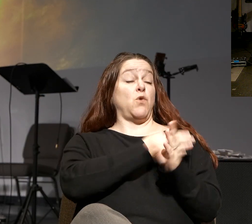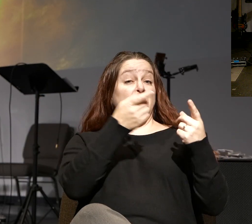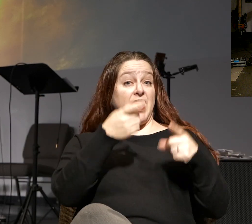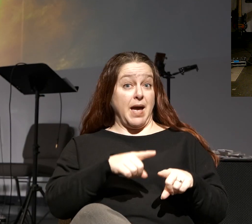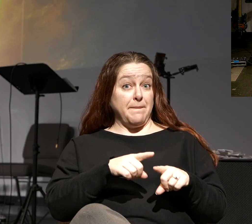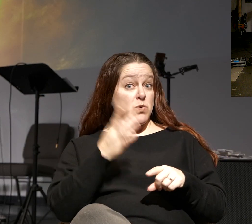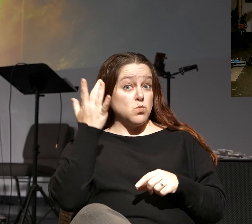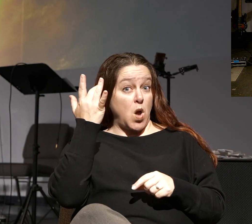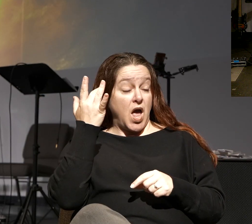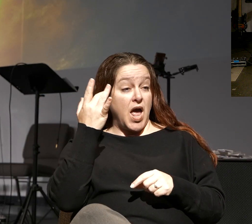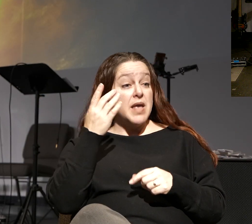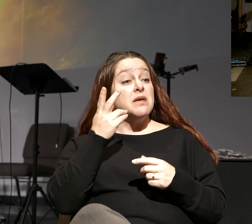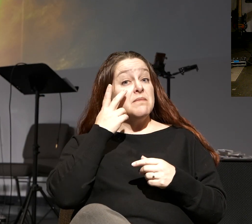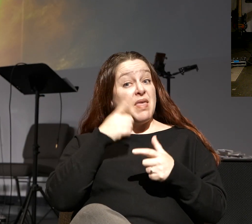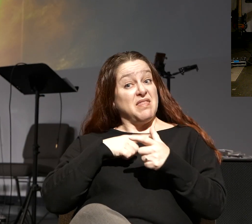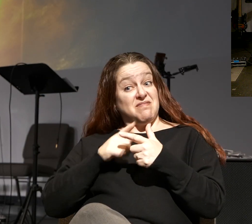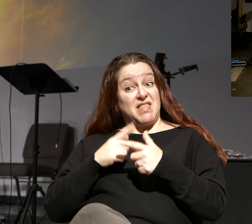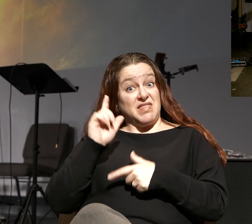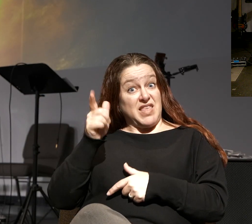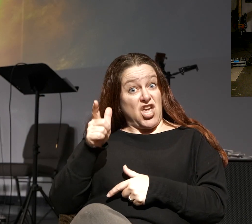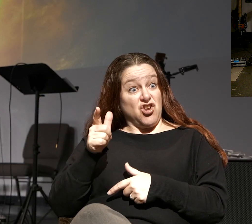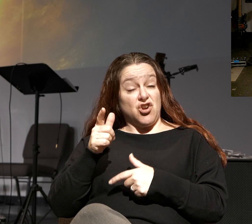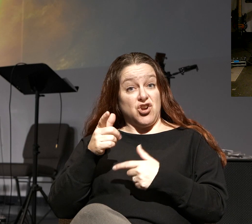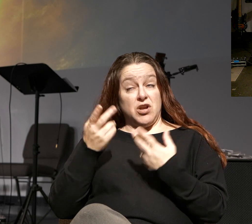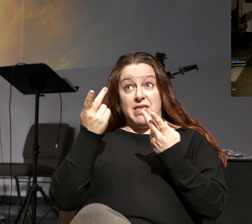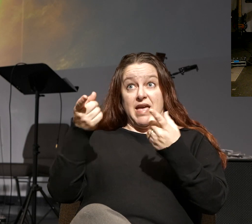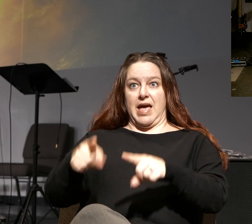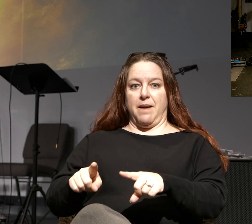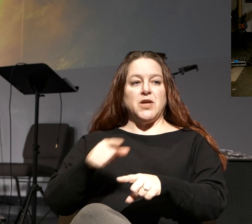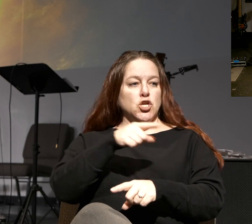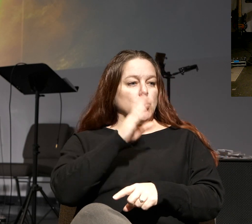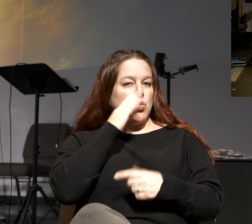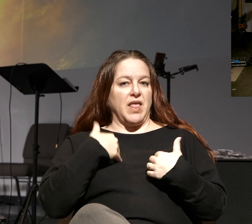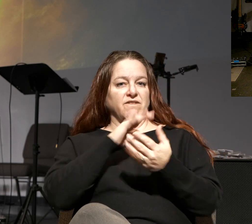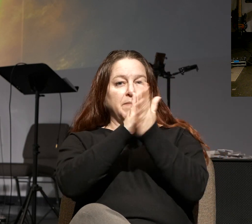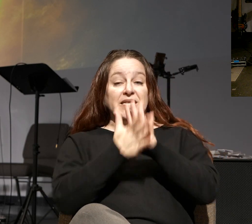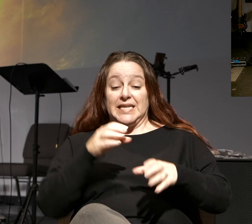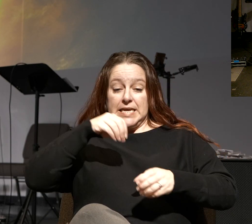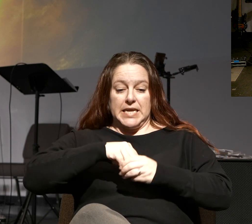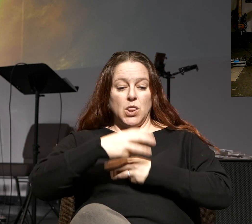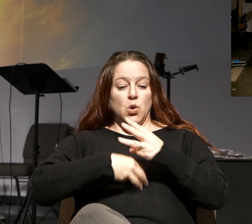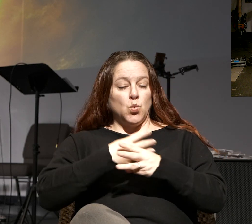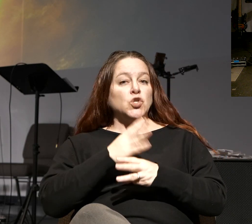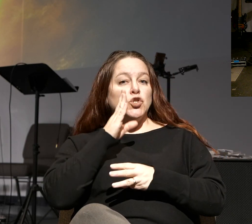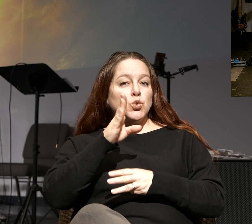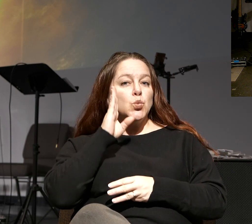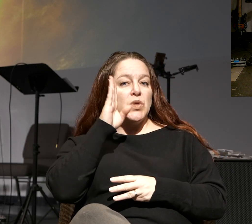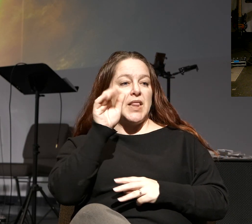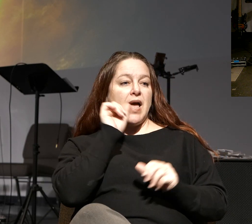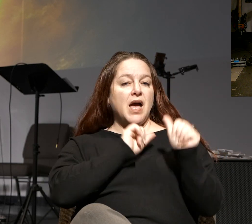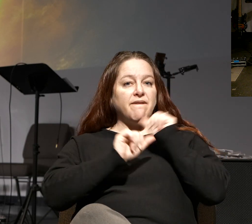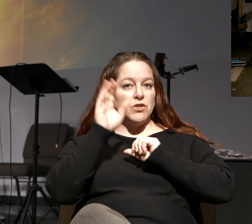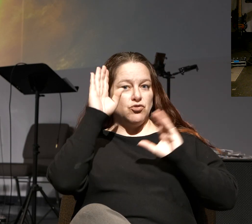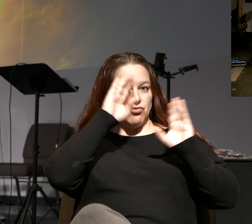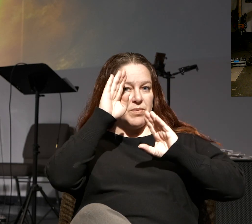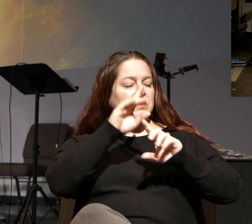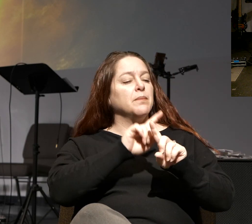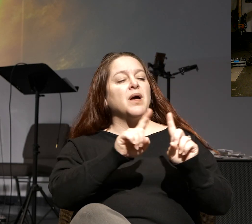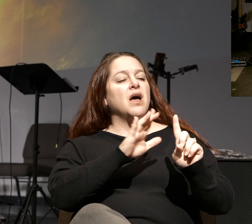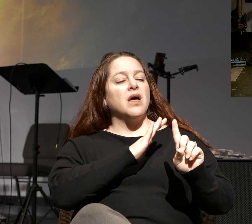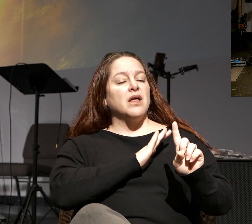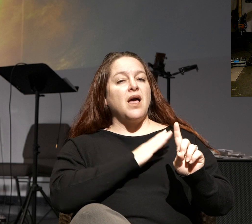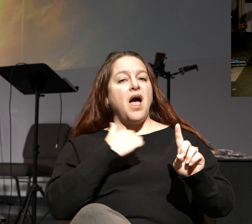happen so that when they happen in me, you'll have peace. In this world, you will have tribulation. Take heart, I've